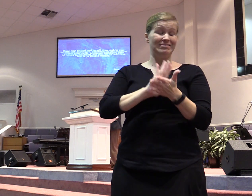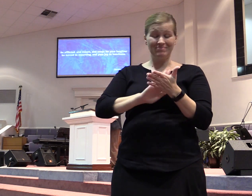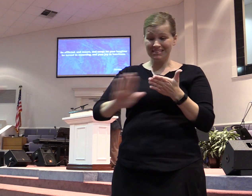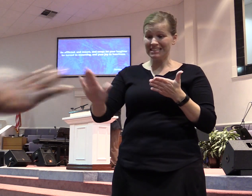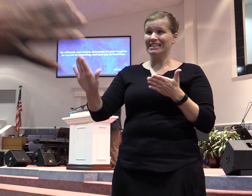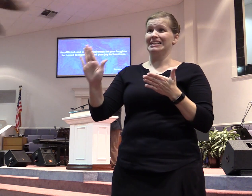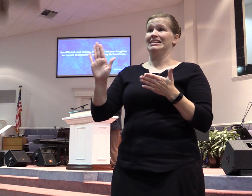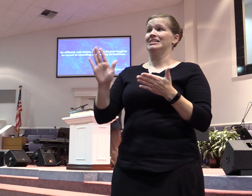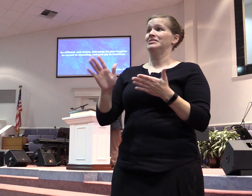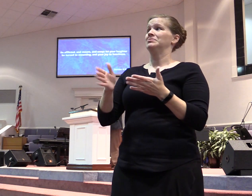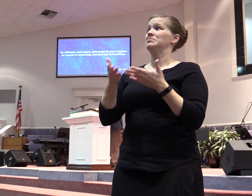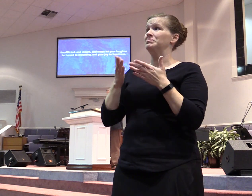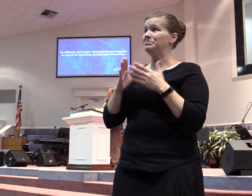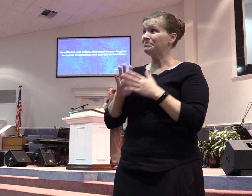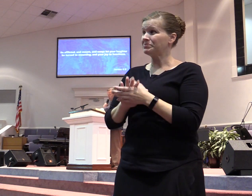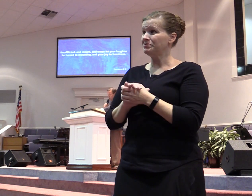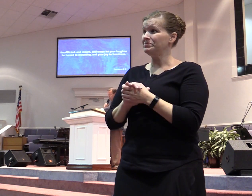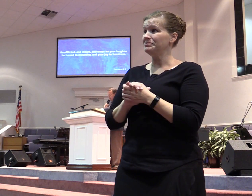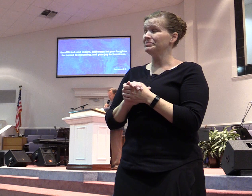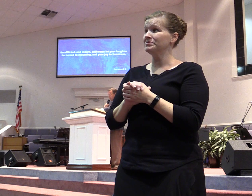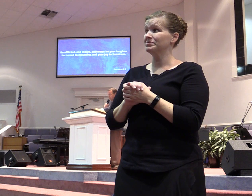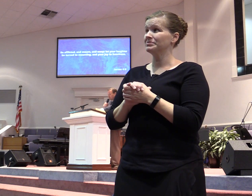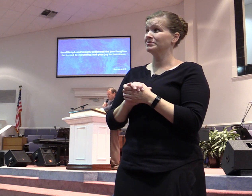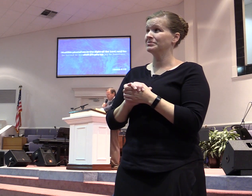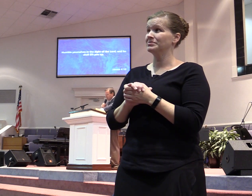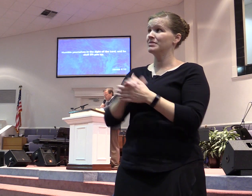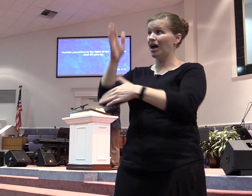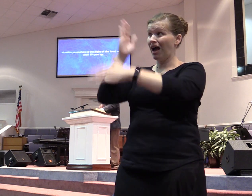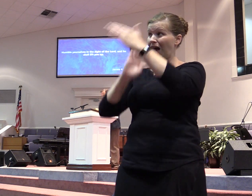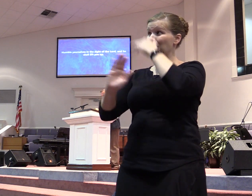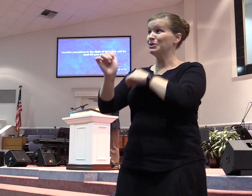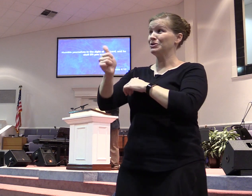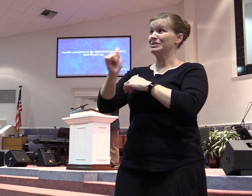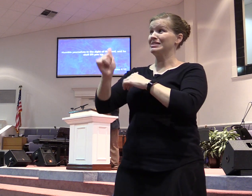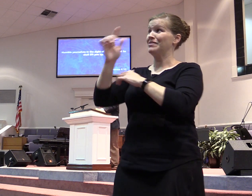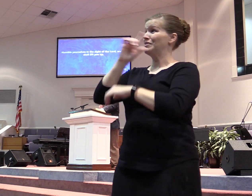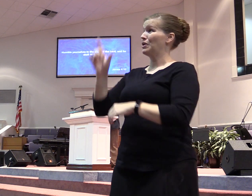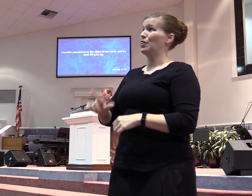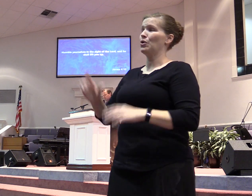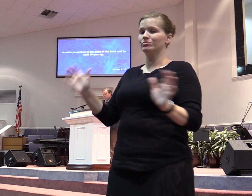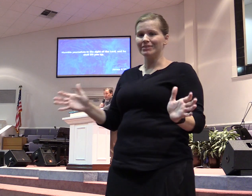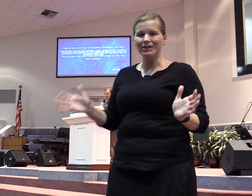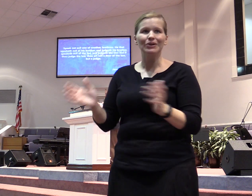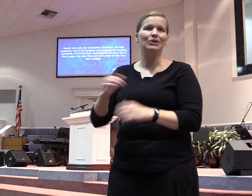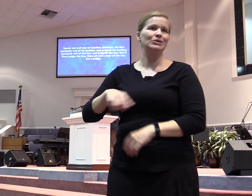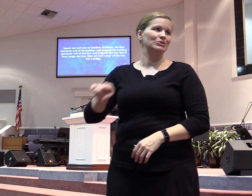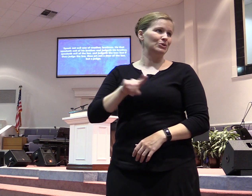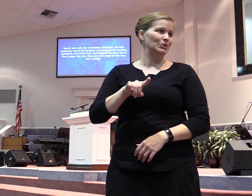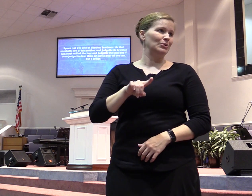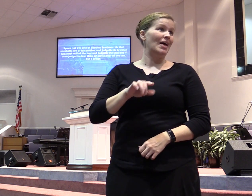and weep. Let your laughter be turned to mourning and your joy to heaviness. Humble yourselves in the sight of the Lord and he shall lift you up. Right. This is how you submit yourself